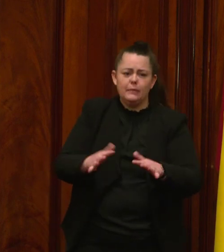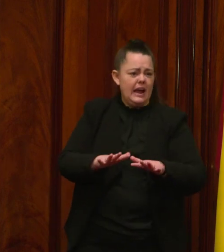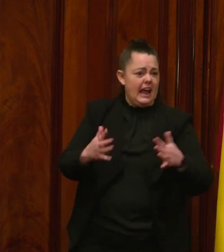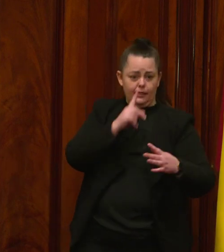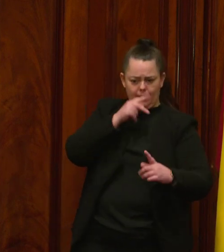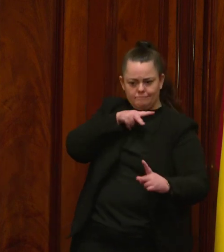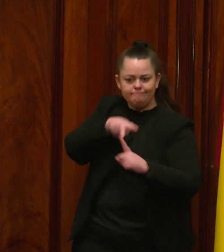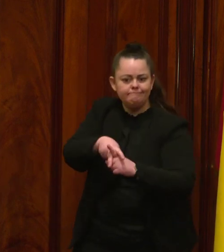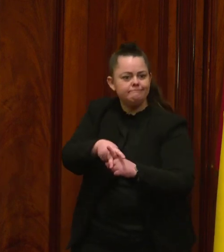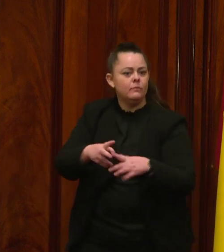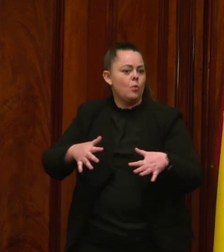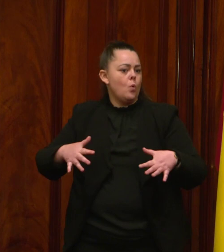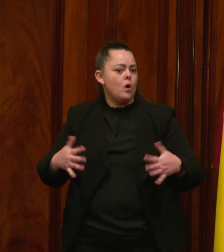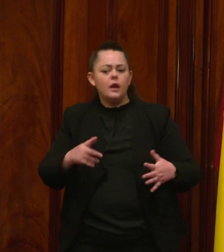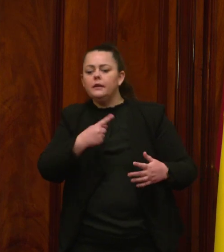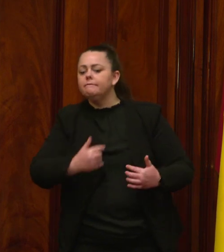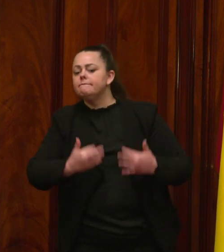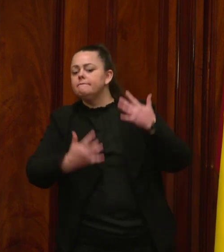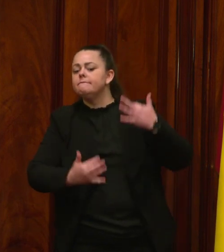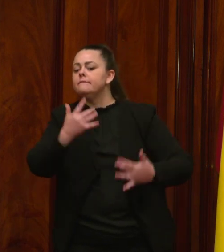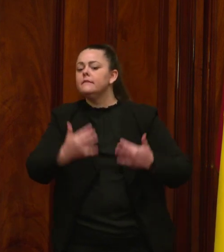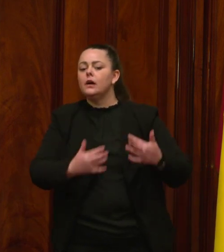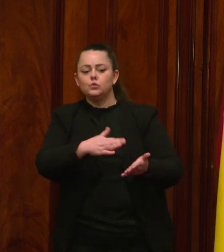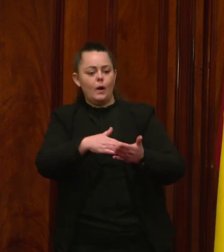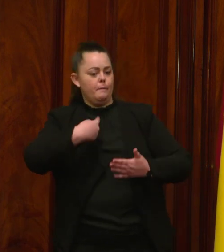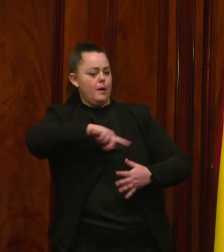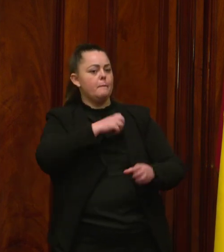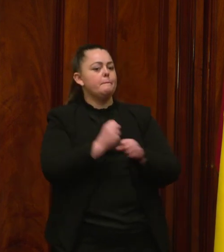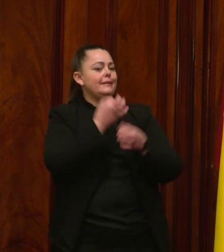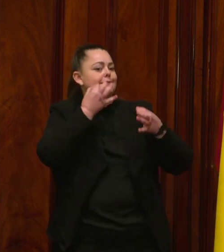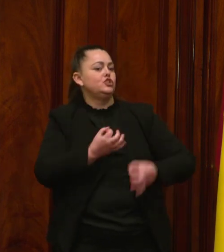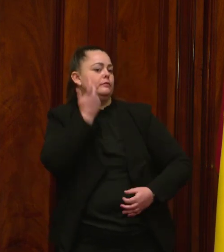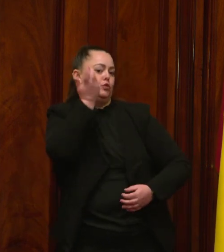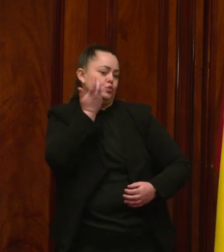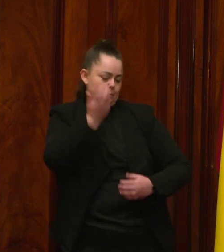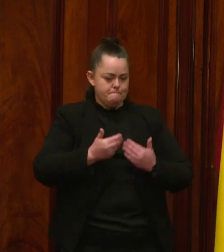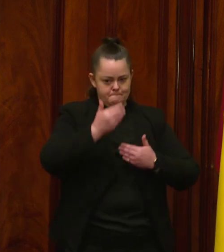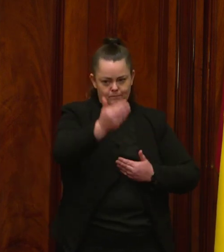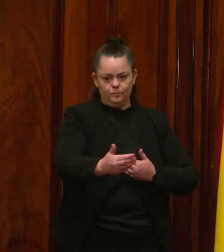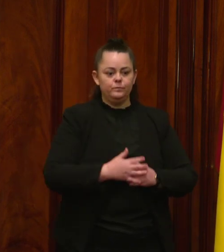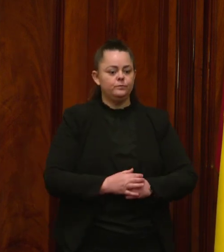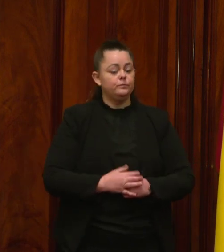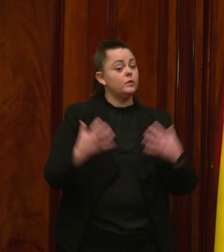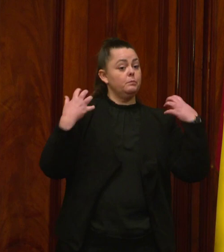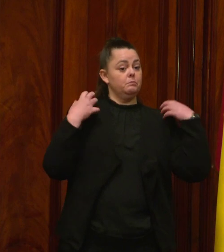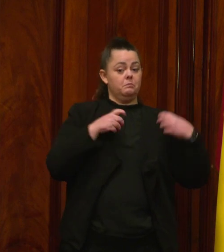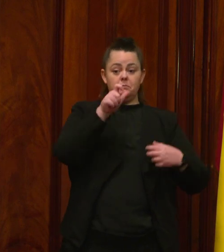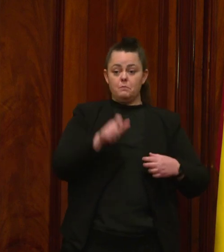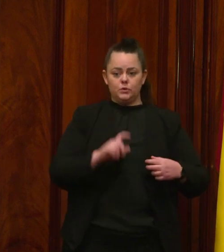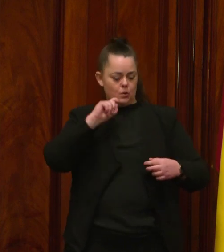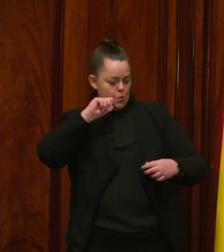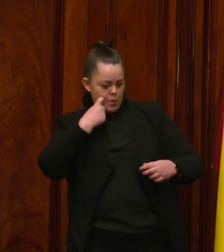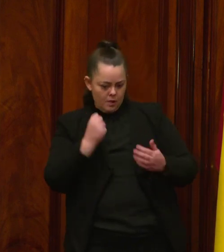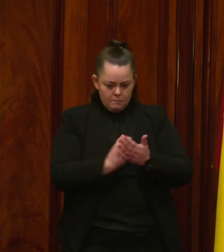on renting to inform future policymaking. The rental commissioner will work to create reasonable grounds